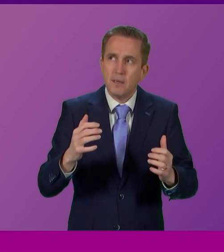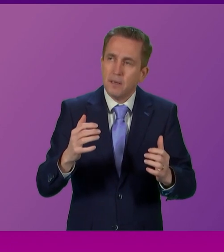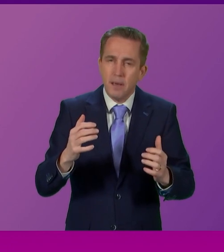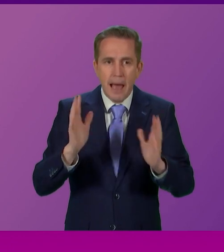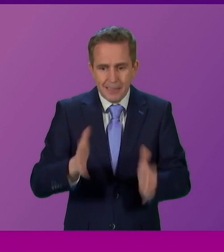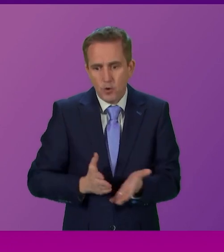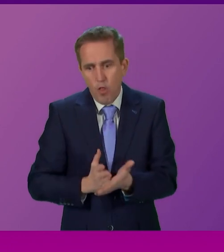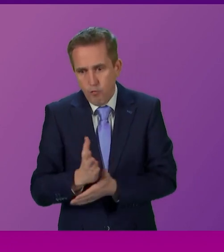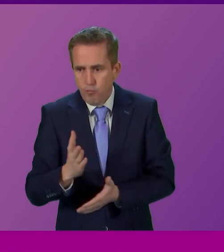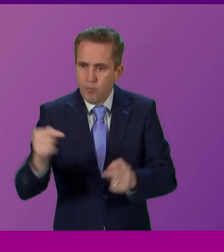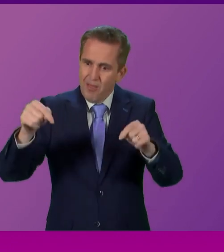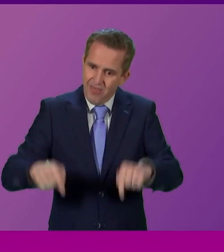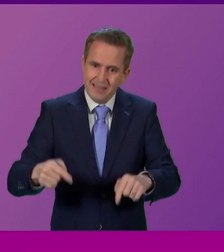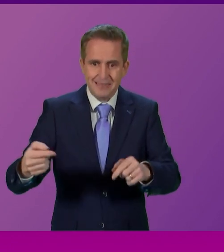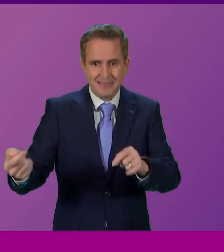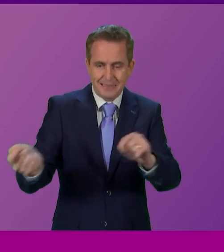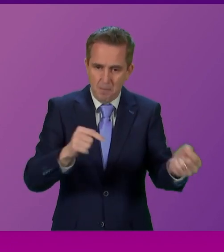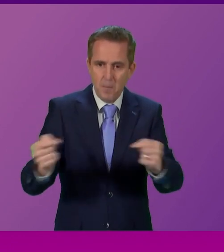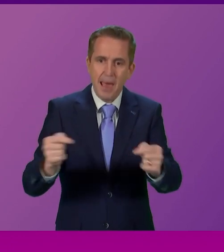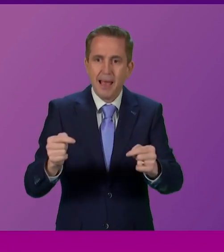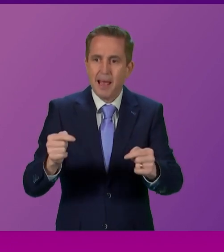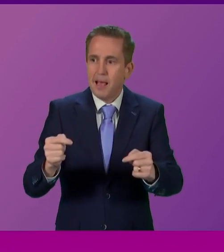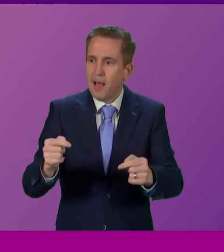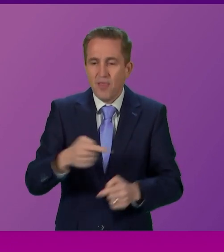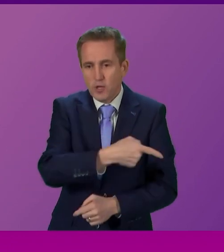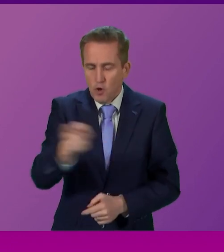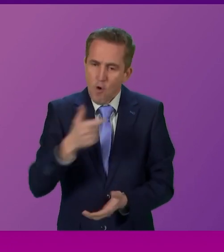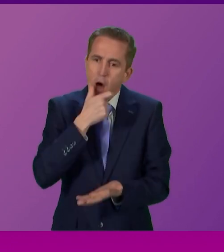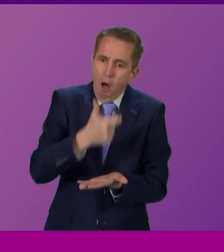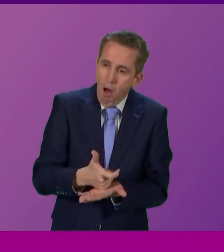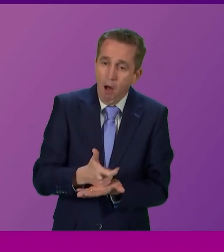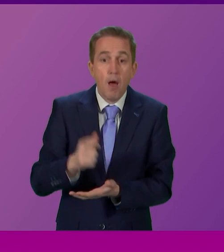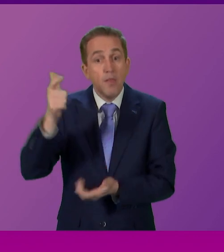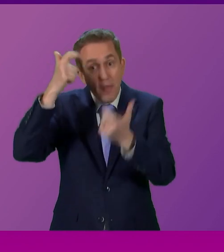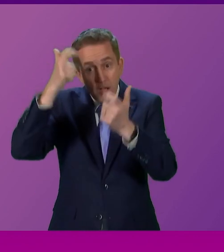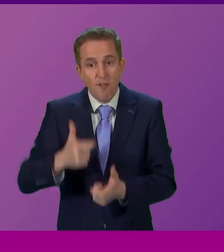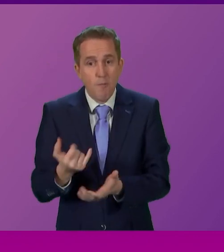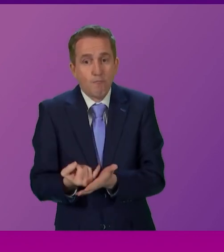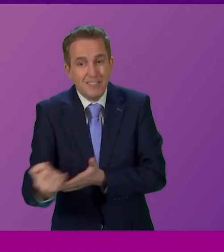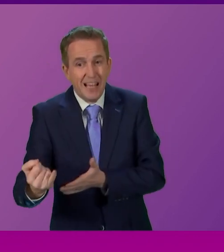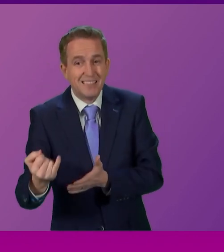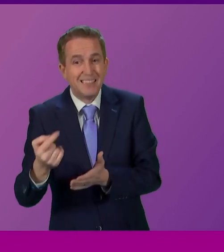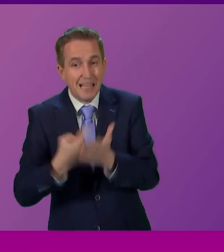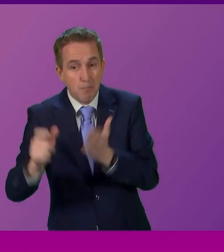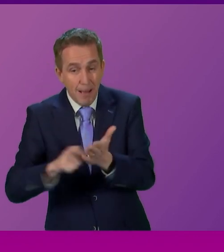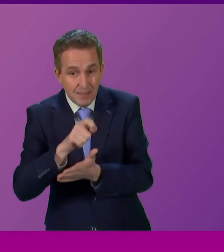pretense that this ruling from the Supreme Court was somehow shocking and unexpected. That the First Minister, having marched her faithful